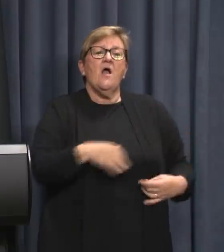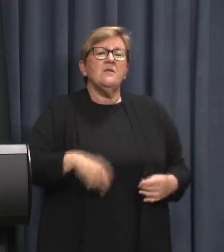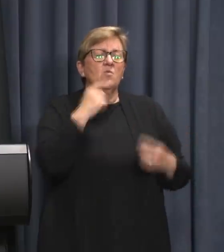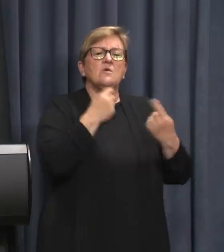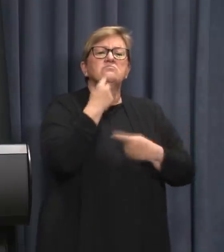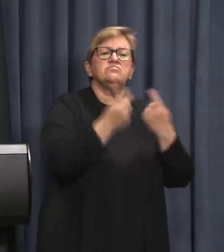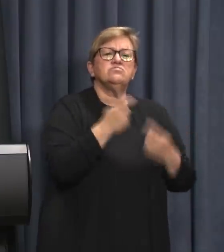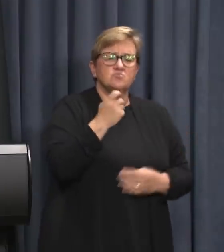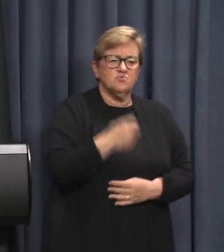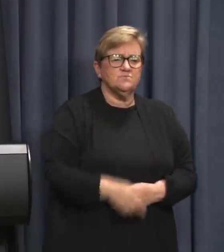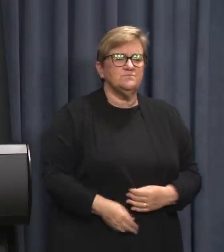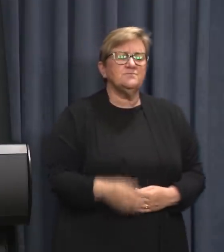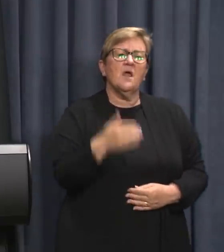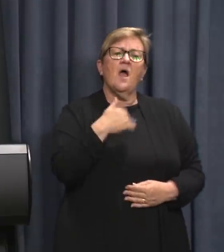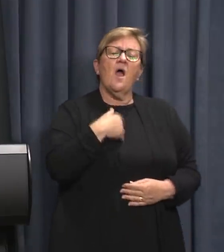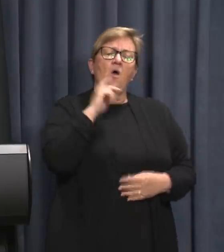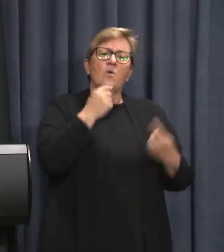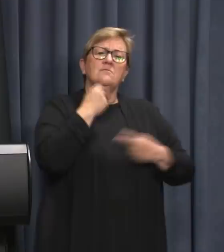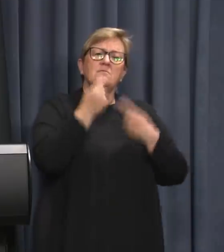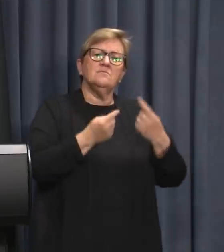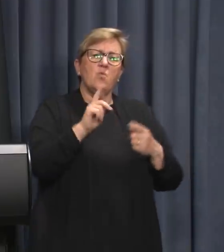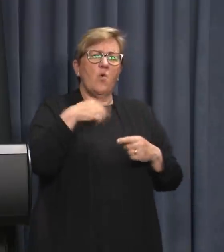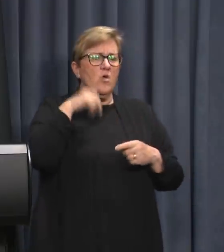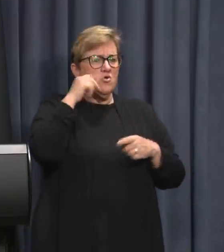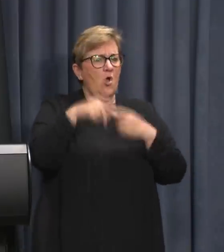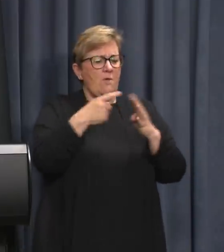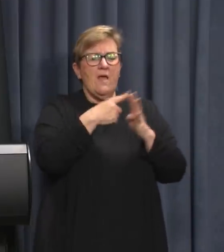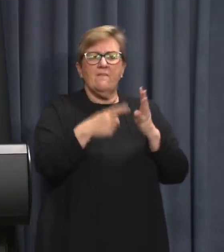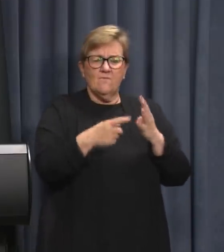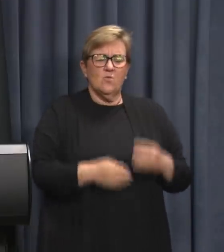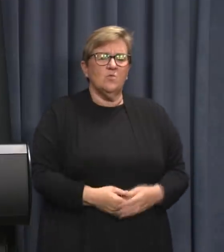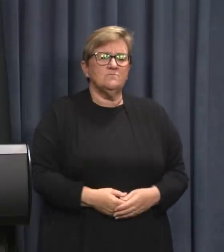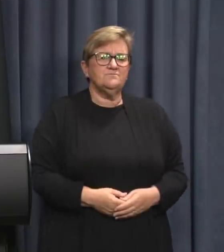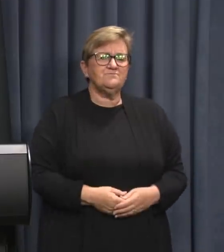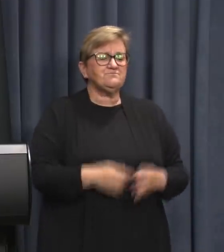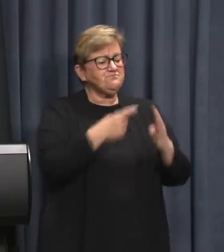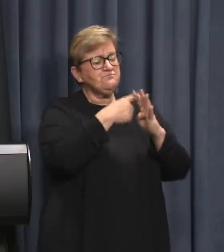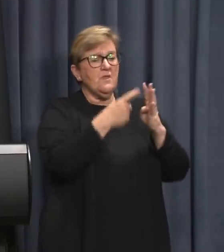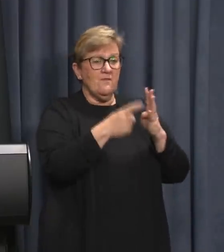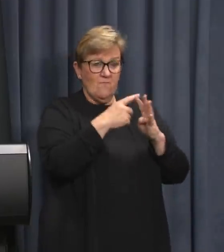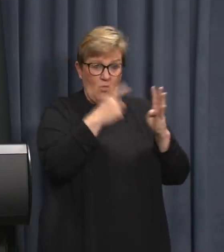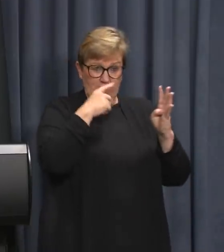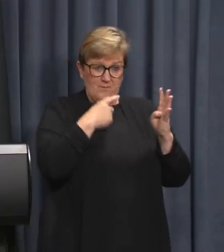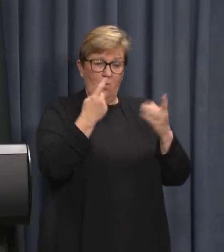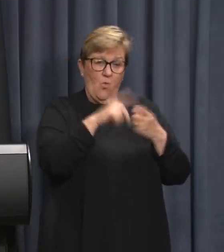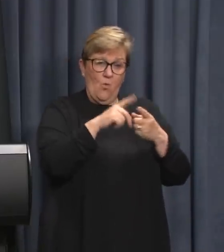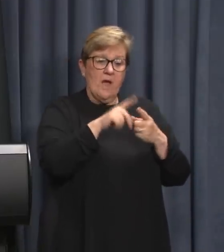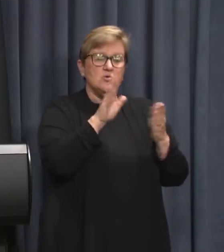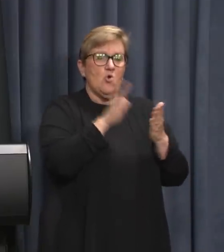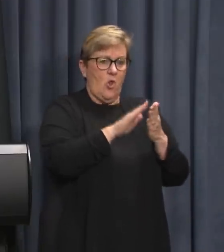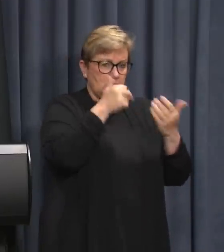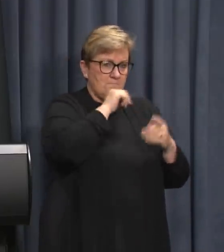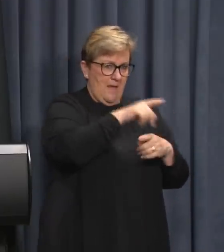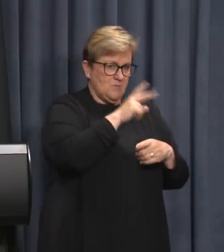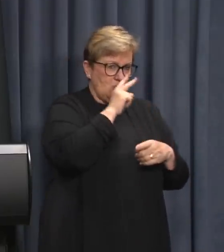provide details shortly. I will outline what we know about these cases. The four cases. One is a close contact